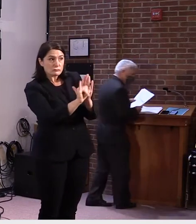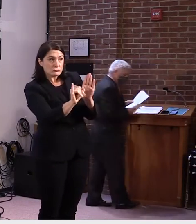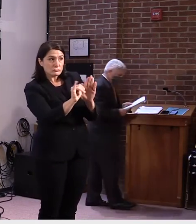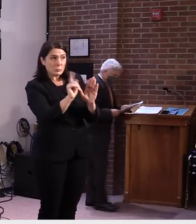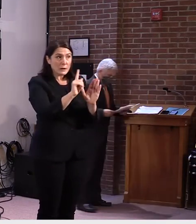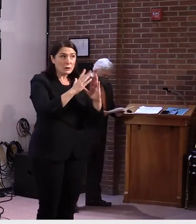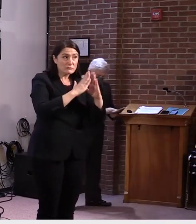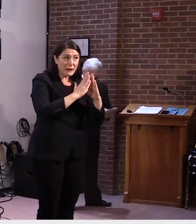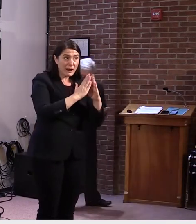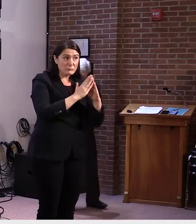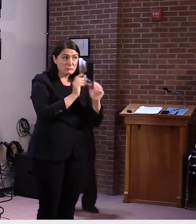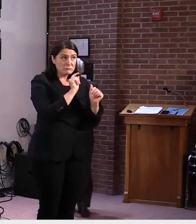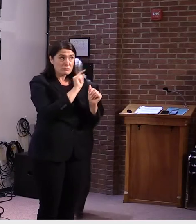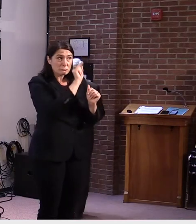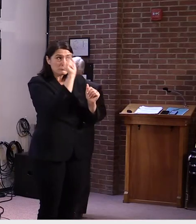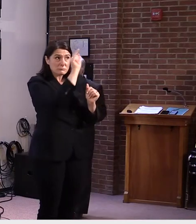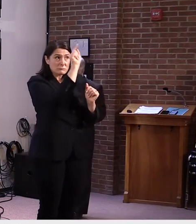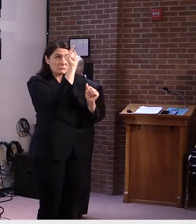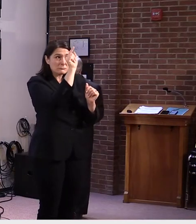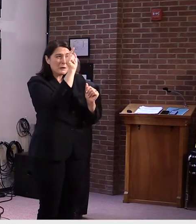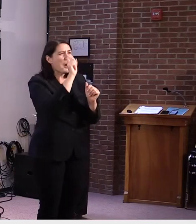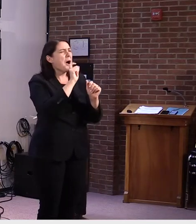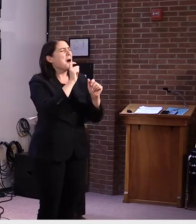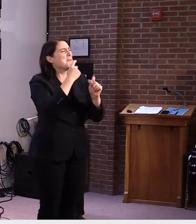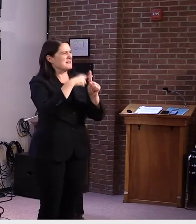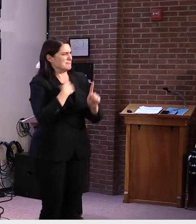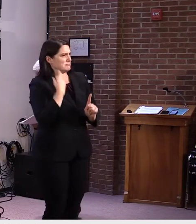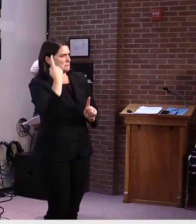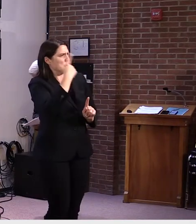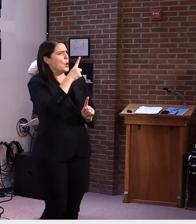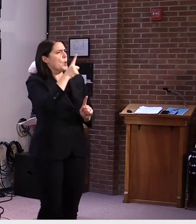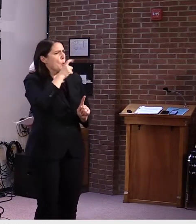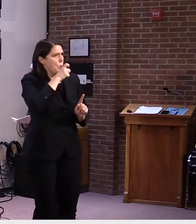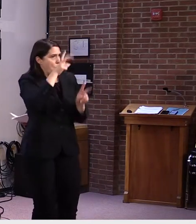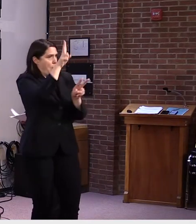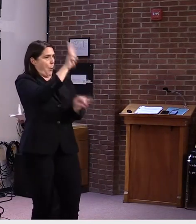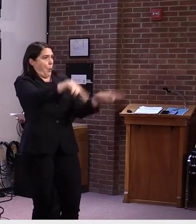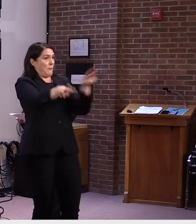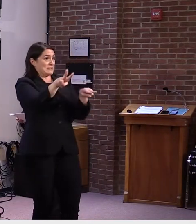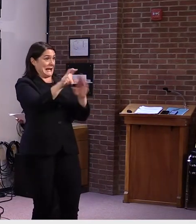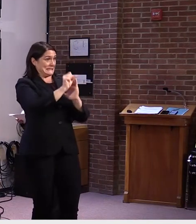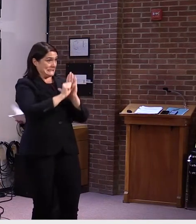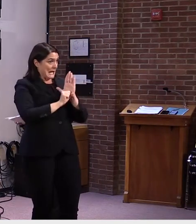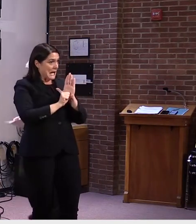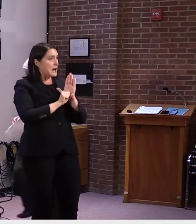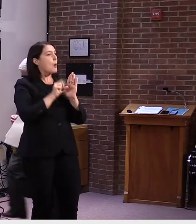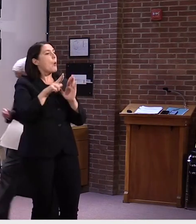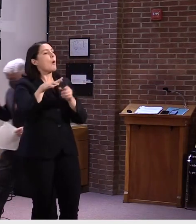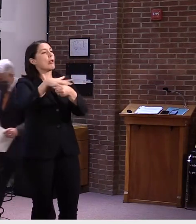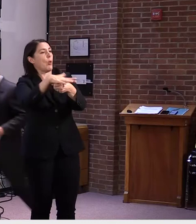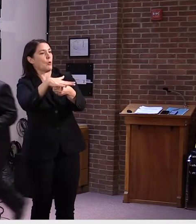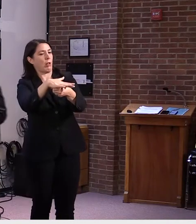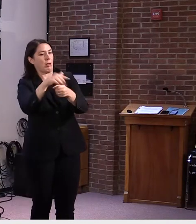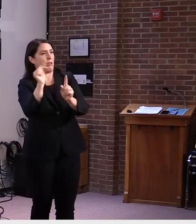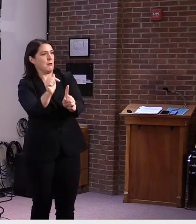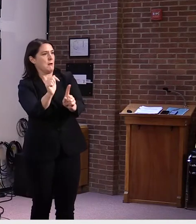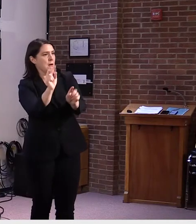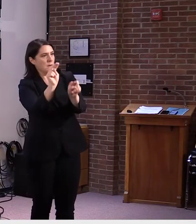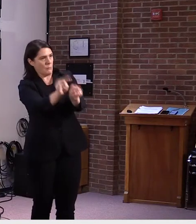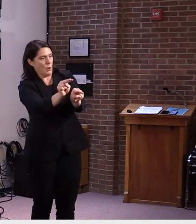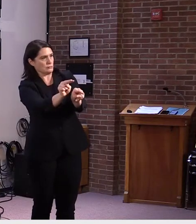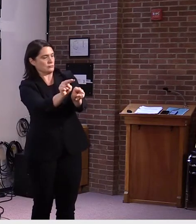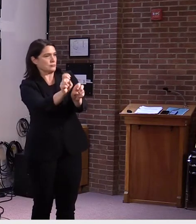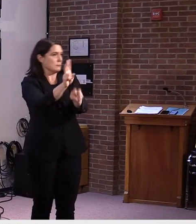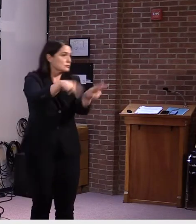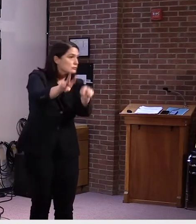And are these going to be state-run or are these going to be created and staffed by local partners? And, and if, if